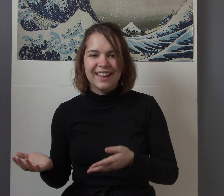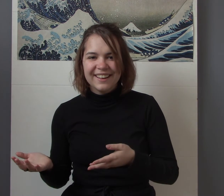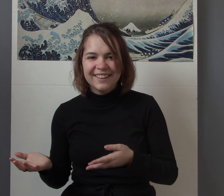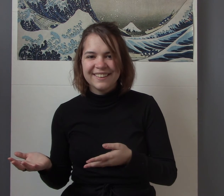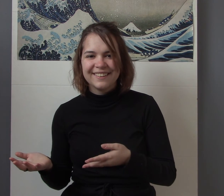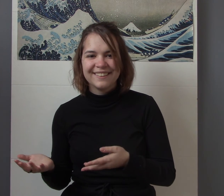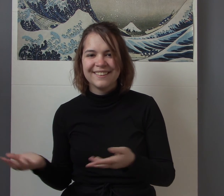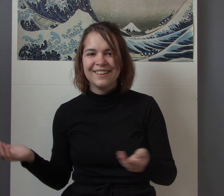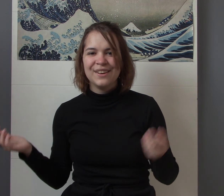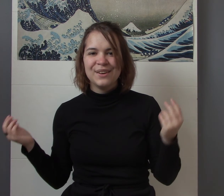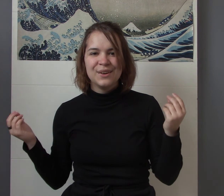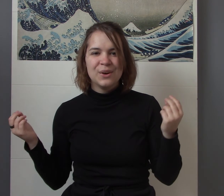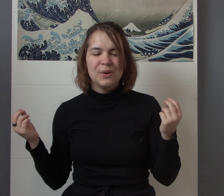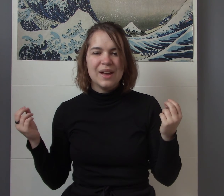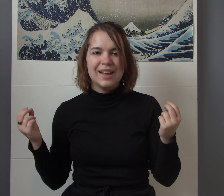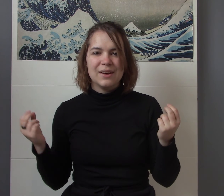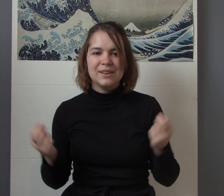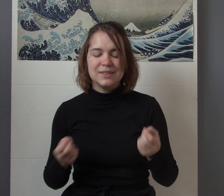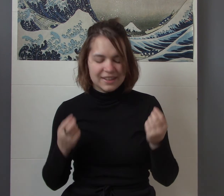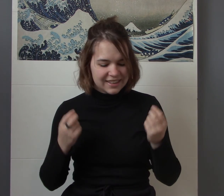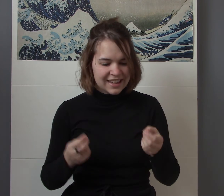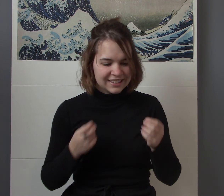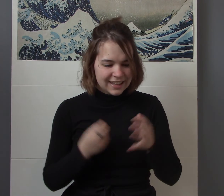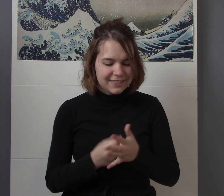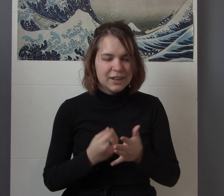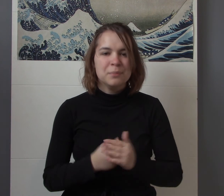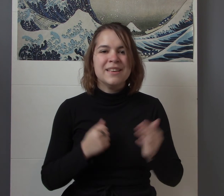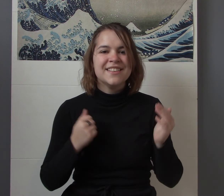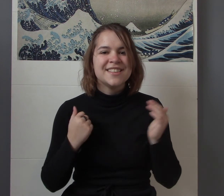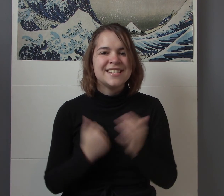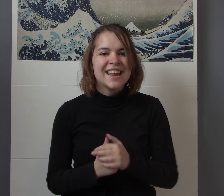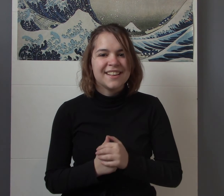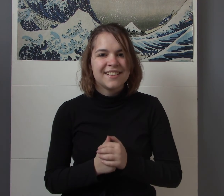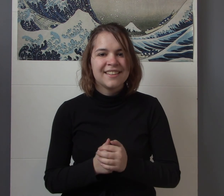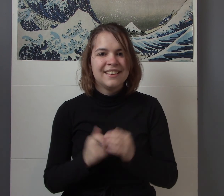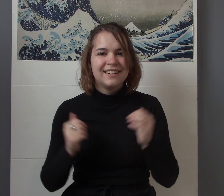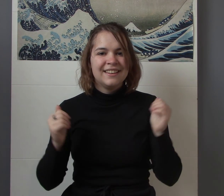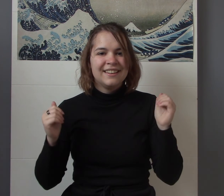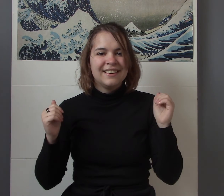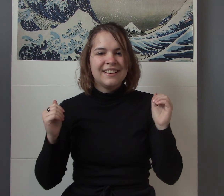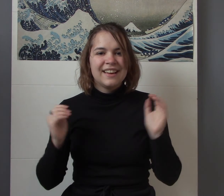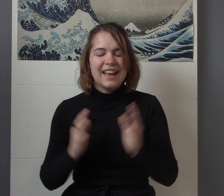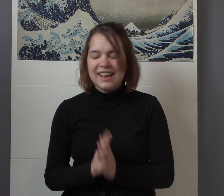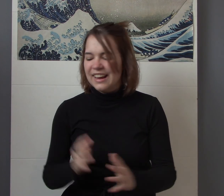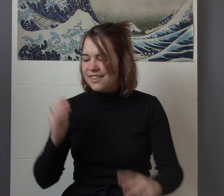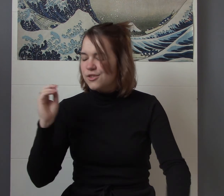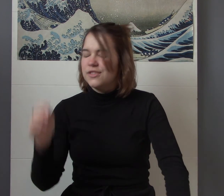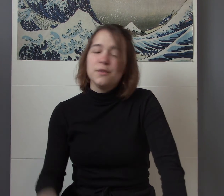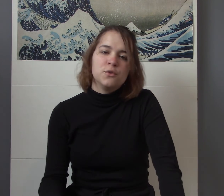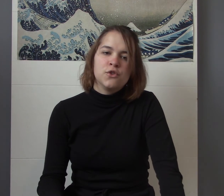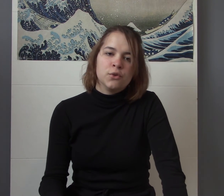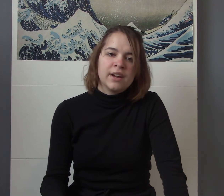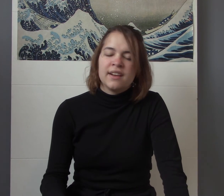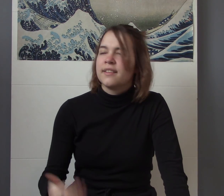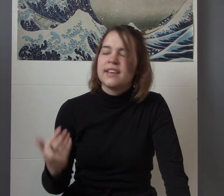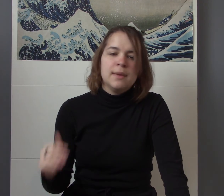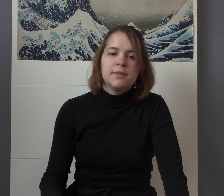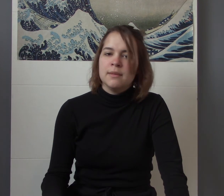and again let there be stakes and I this was just a rant because I keep seeing